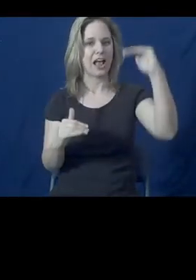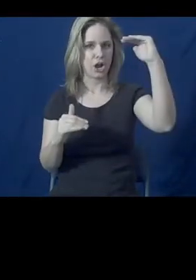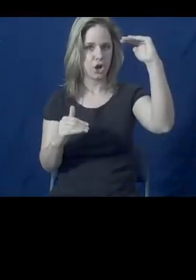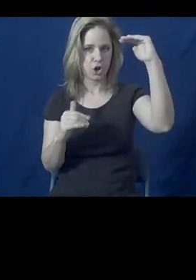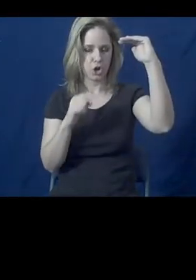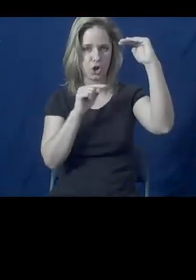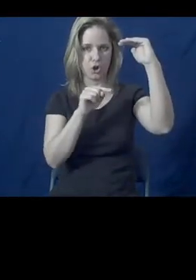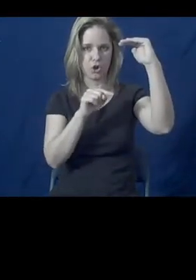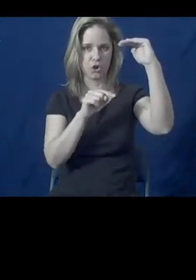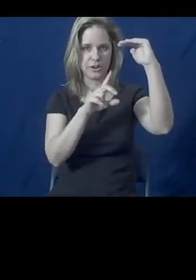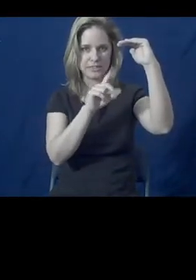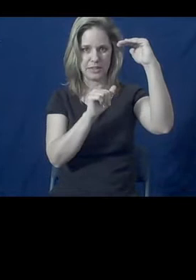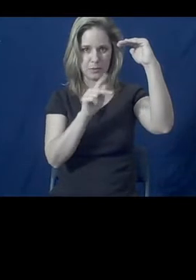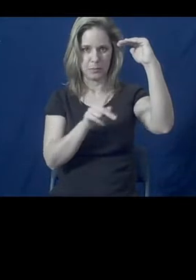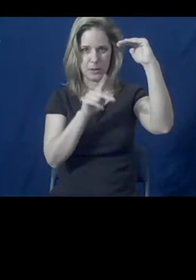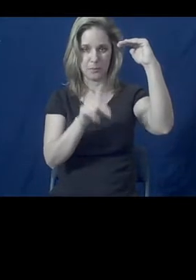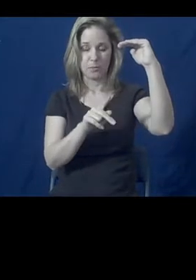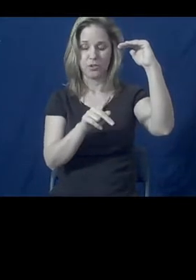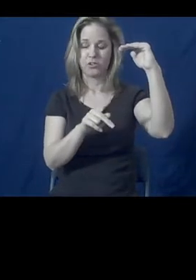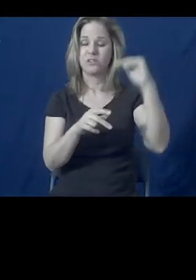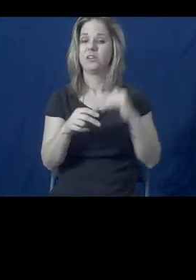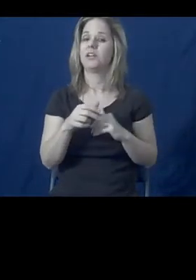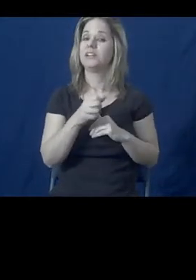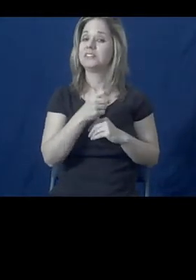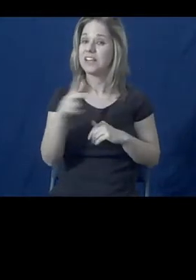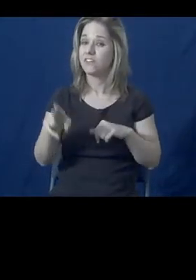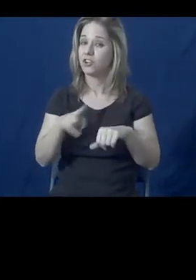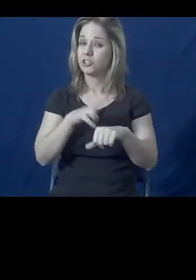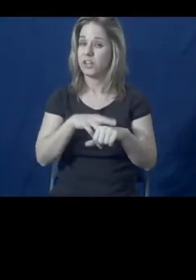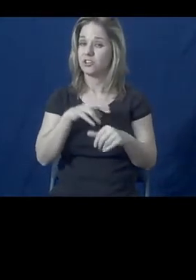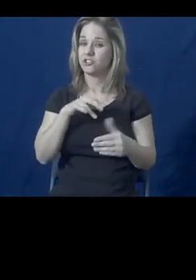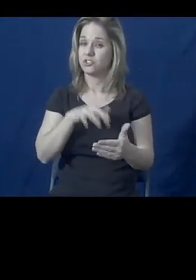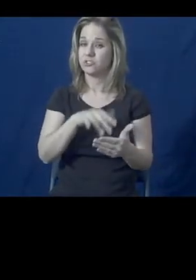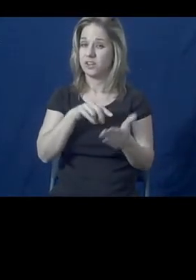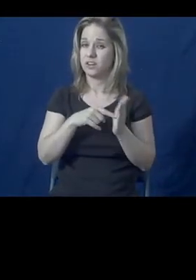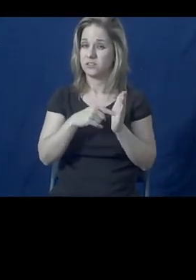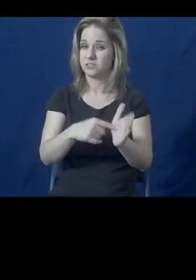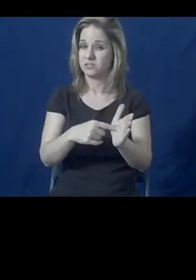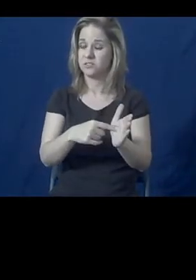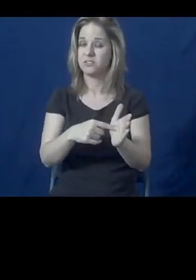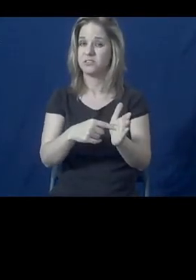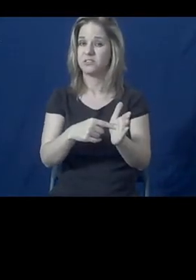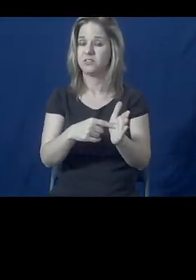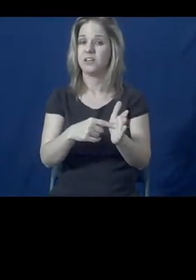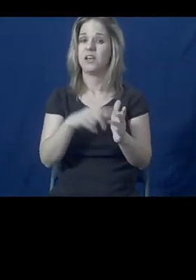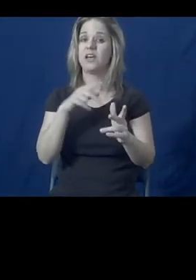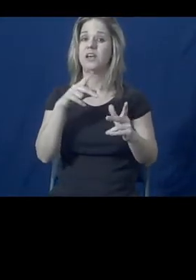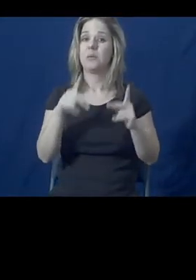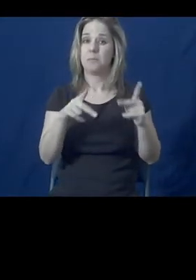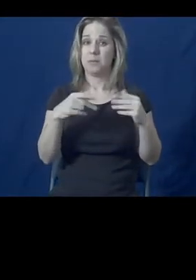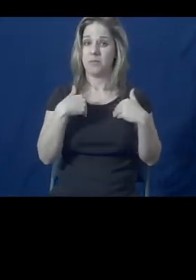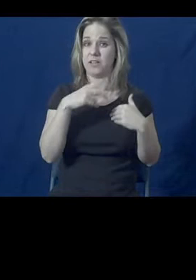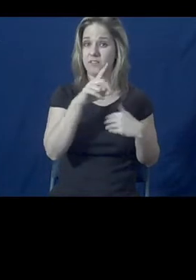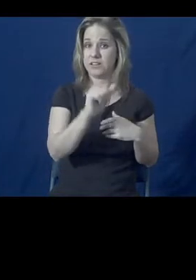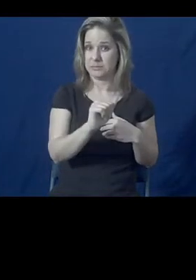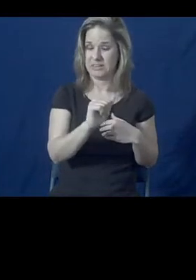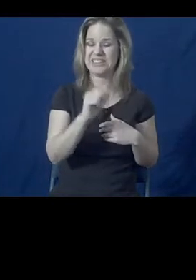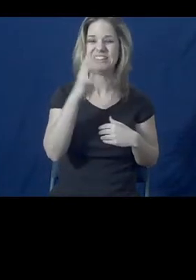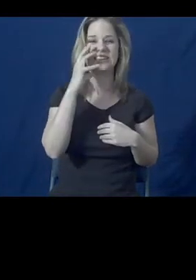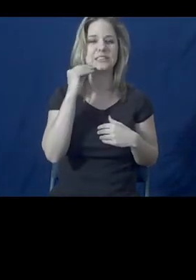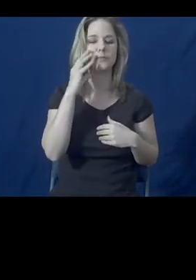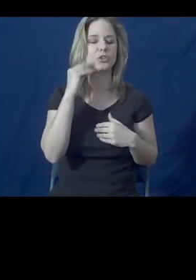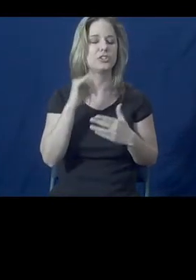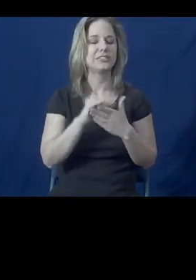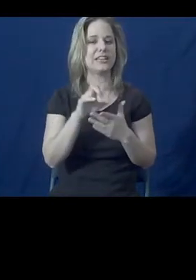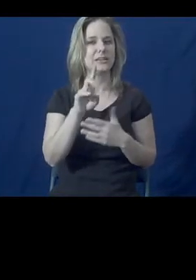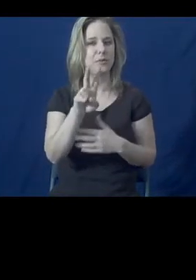and several national studies show that people with disabilities are experiencing domestic